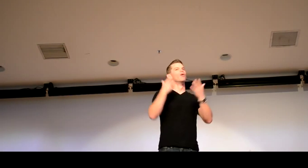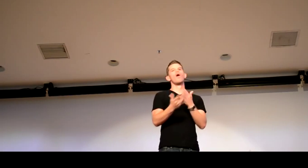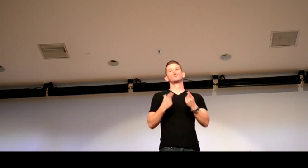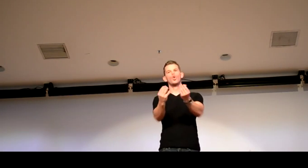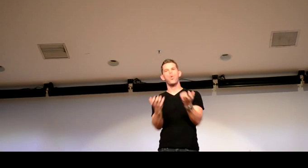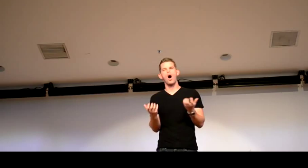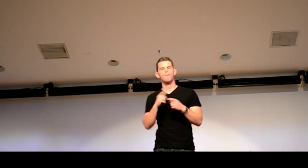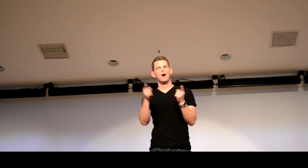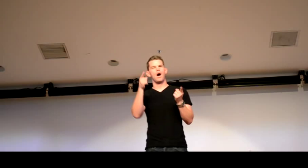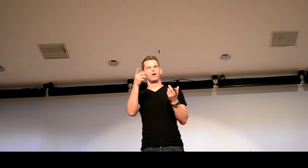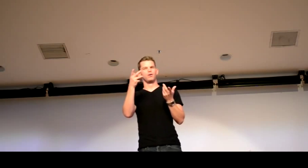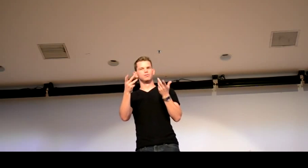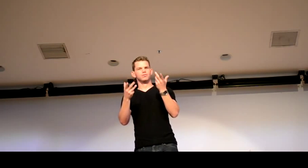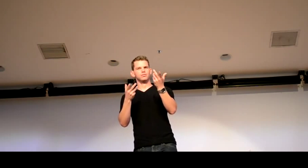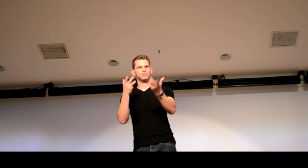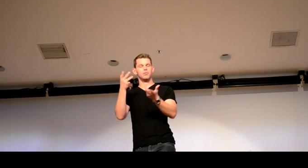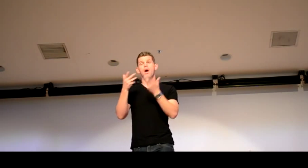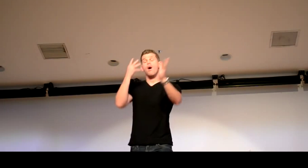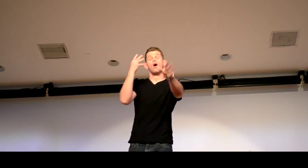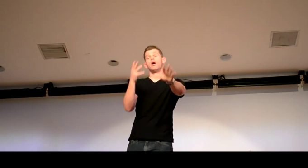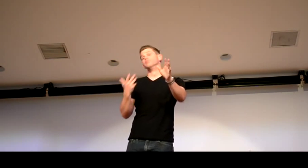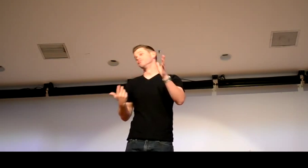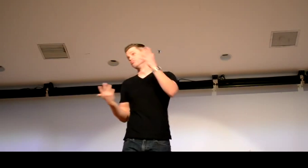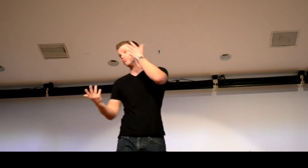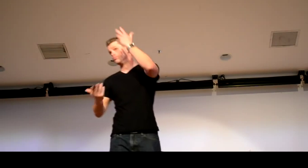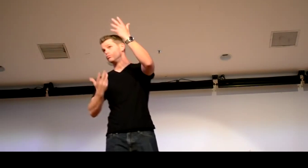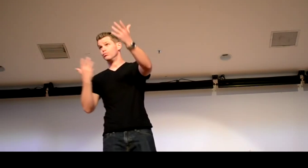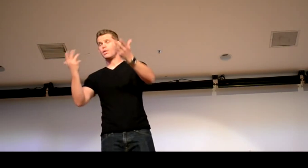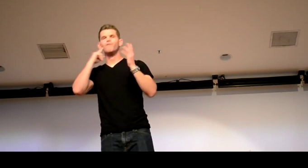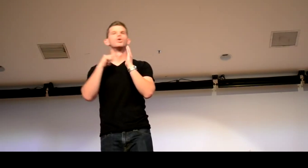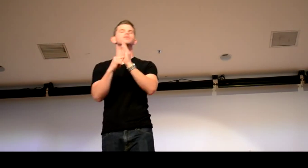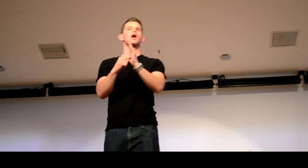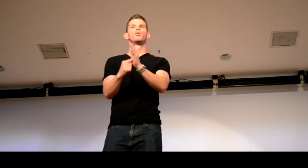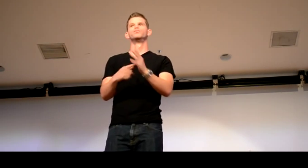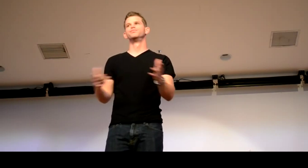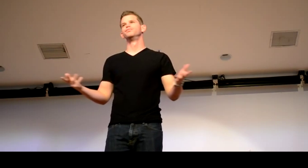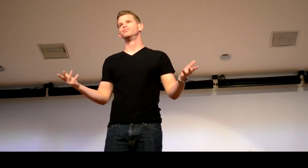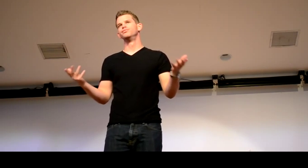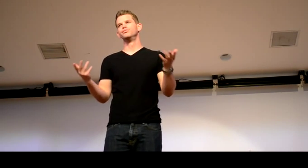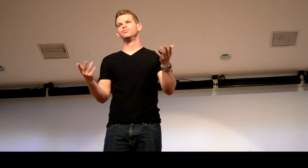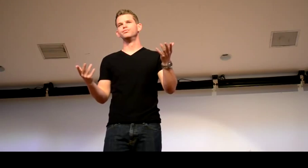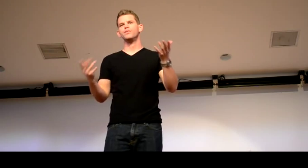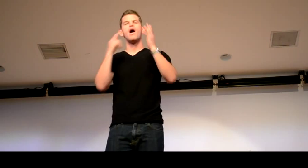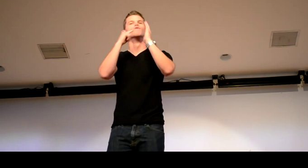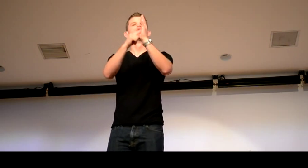of themselves. So, it's, it's really a tricky thing, and, um, I guess, for example,